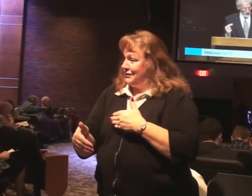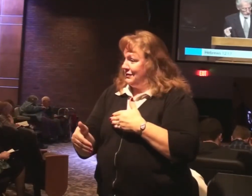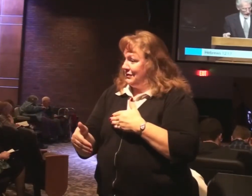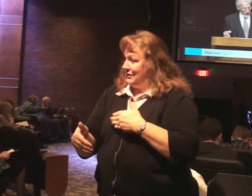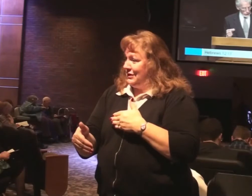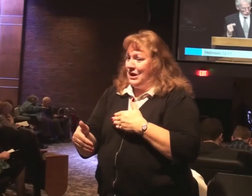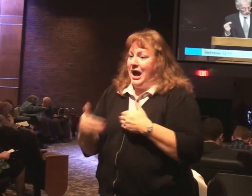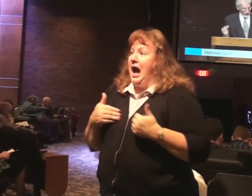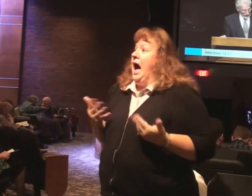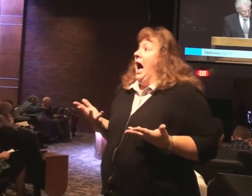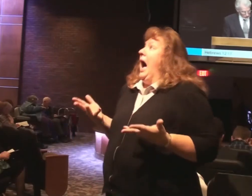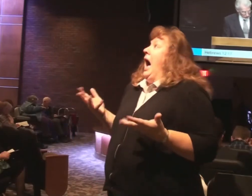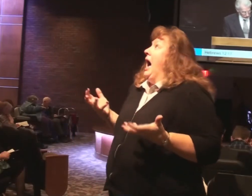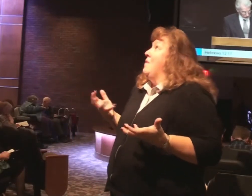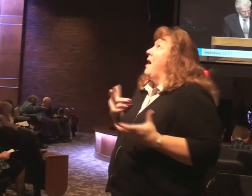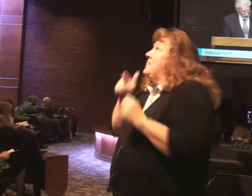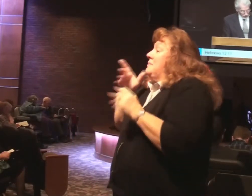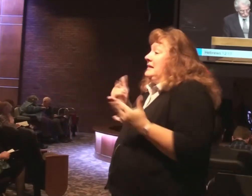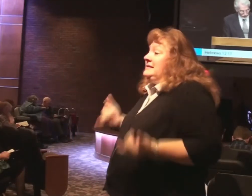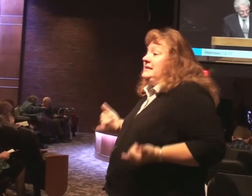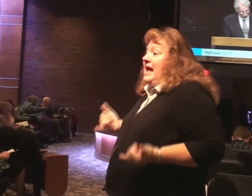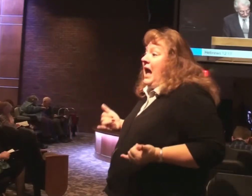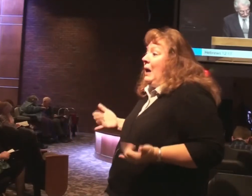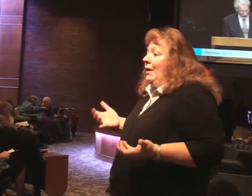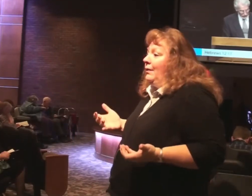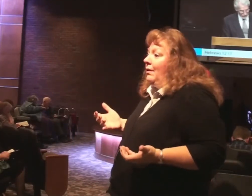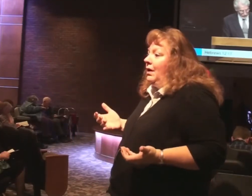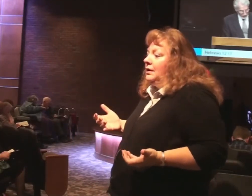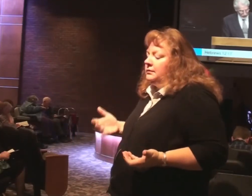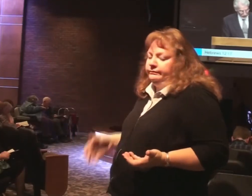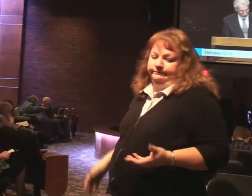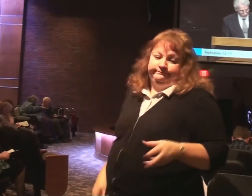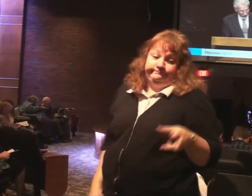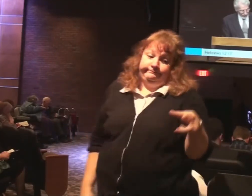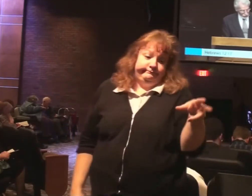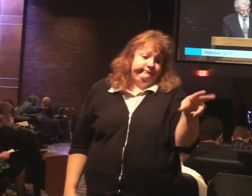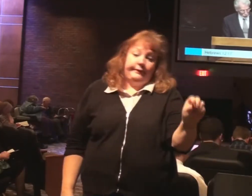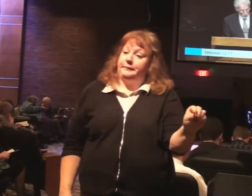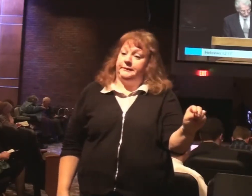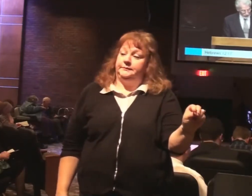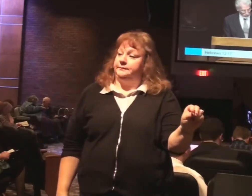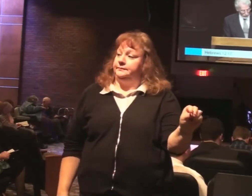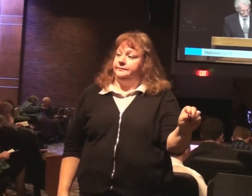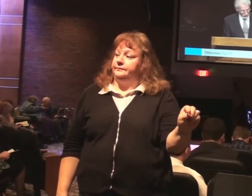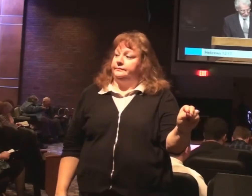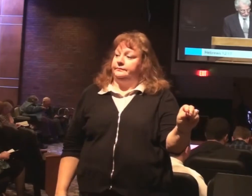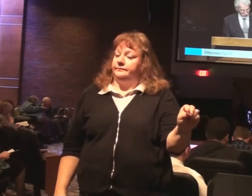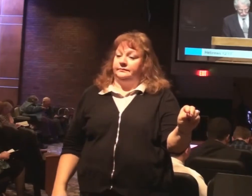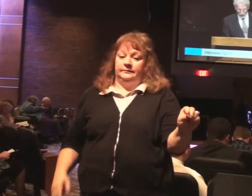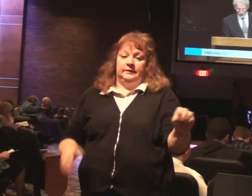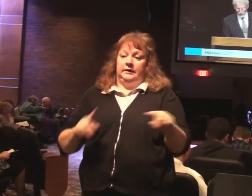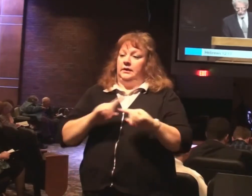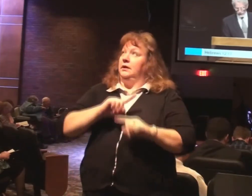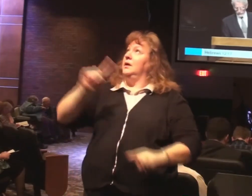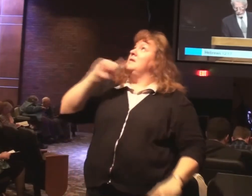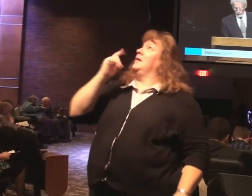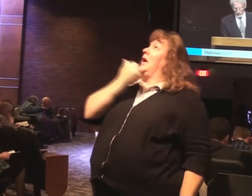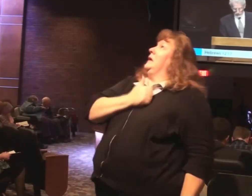desired to inherit the blessing, he was rejected. He found no place for repentance, though he sought it for tears.